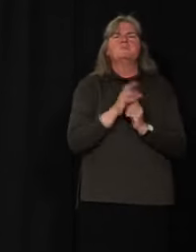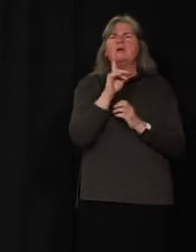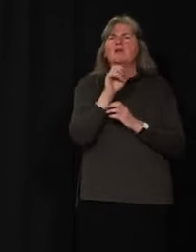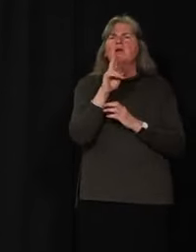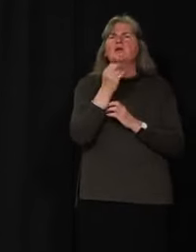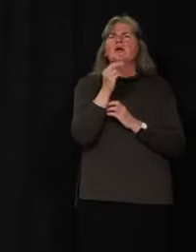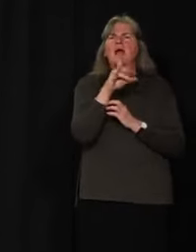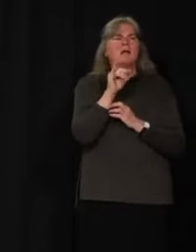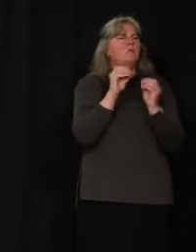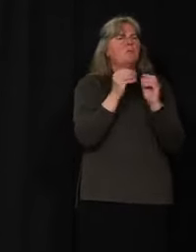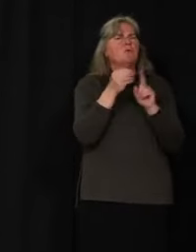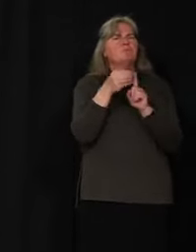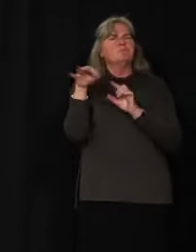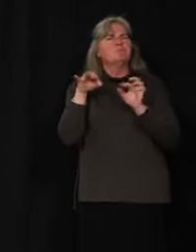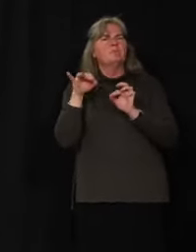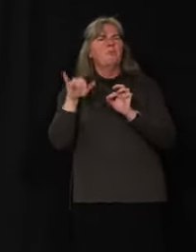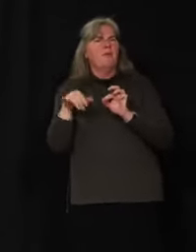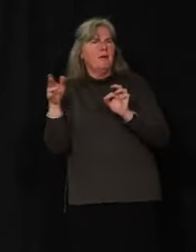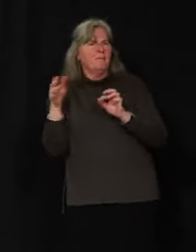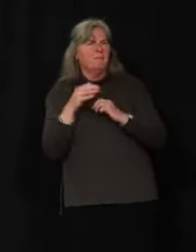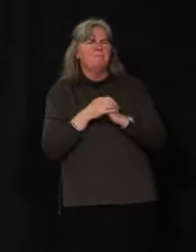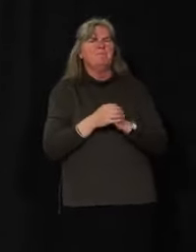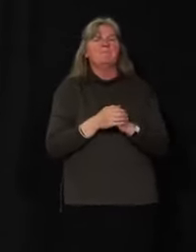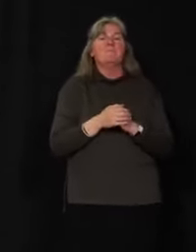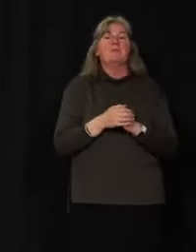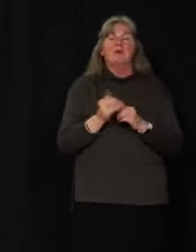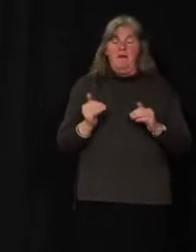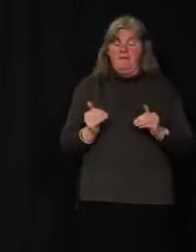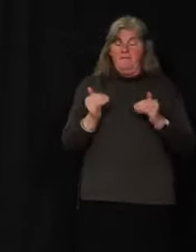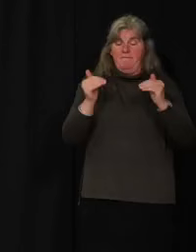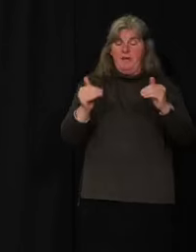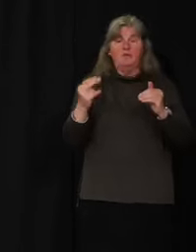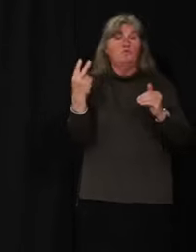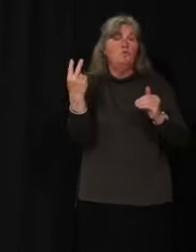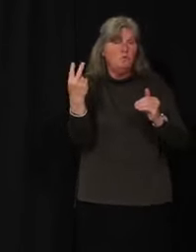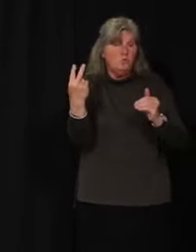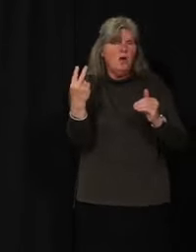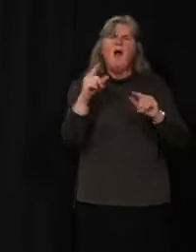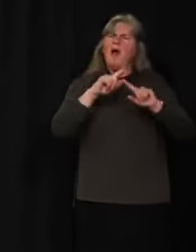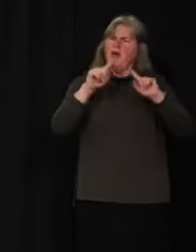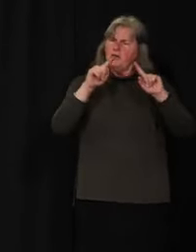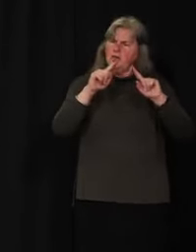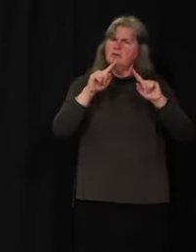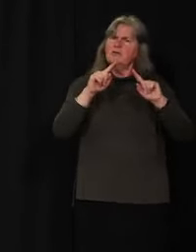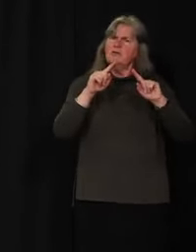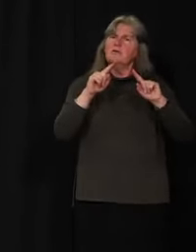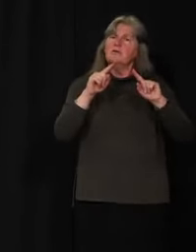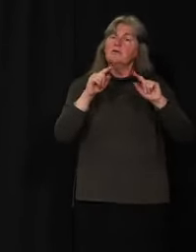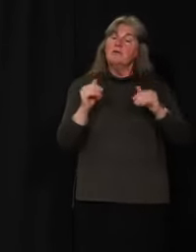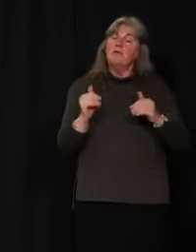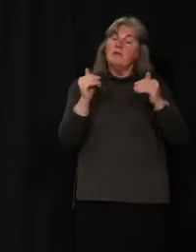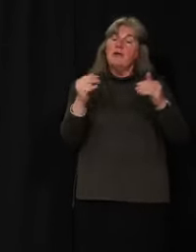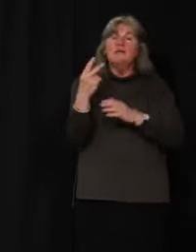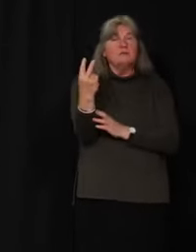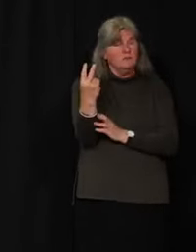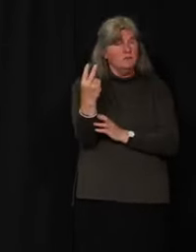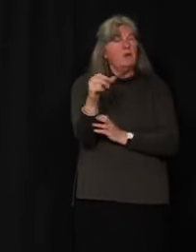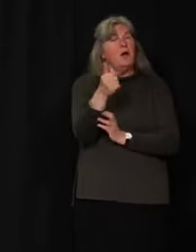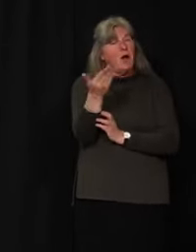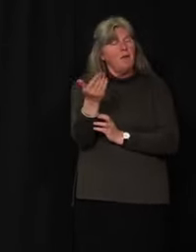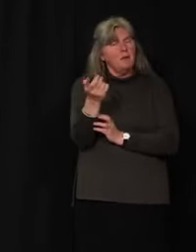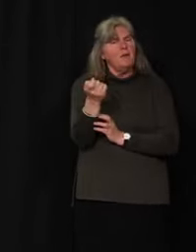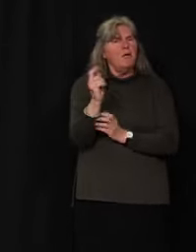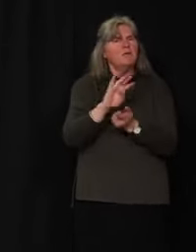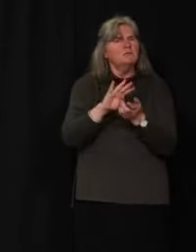to speak more on his part on that. Phase two will also see a number of other challenges, sorry, a list of other